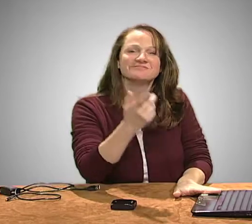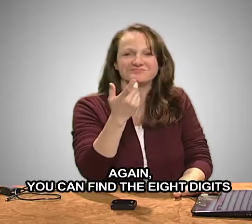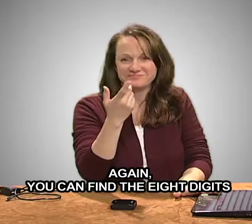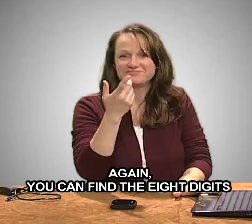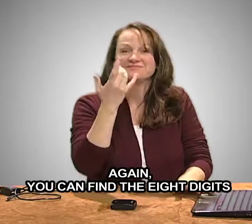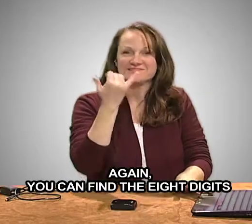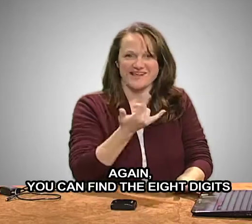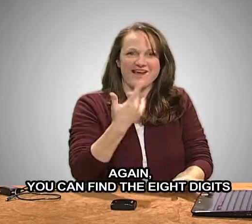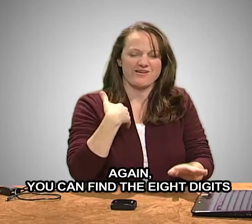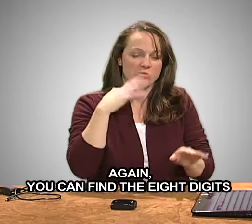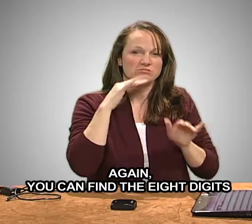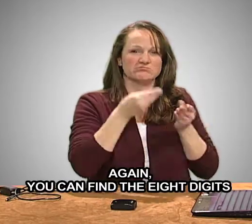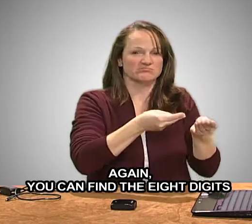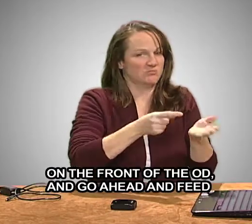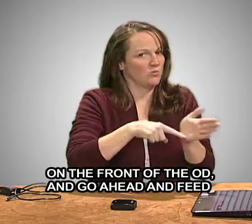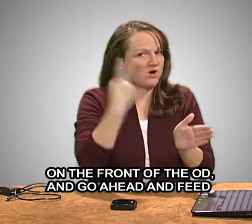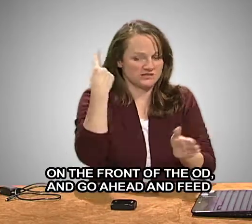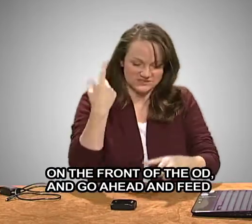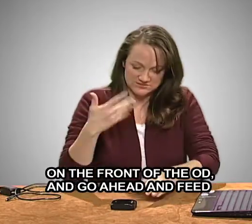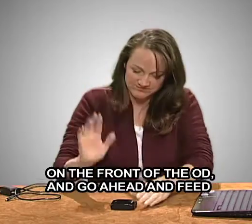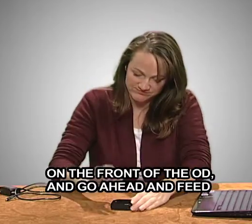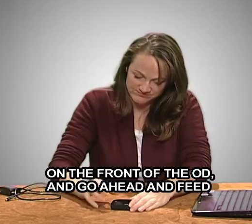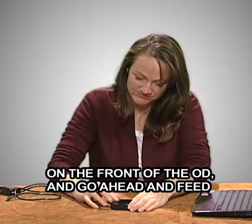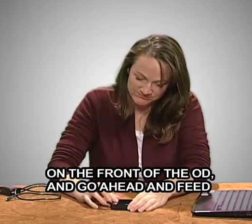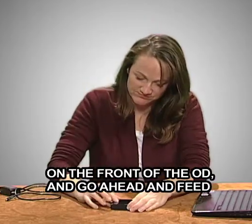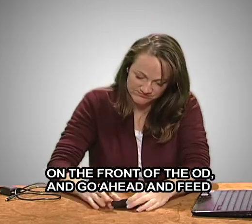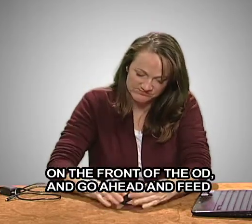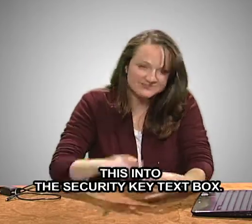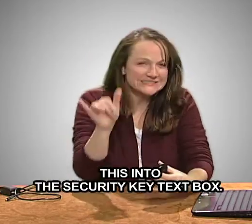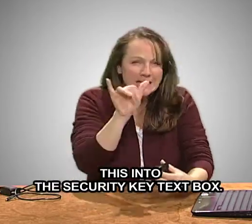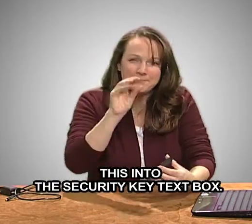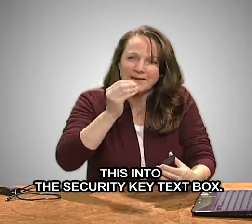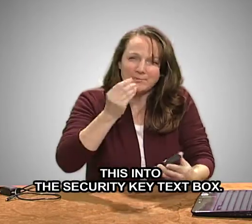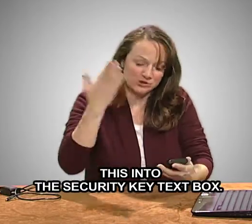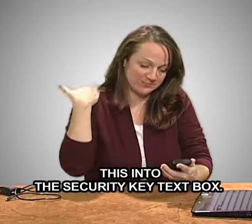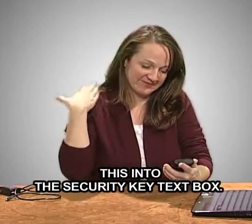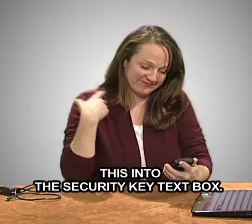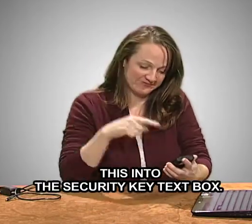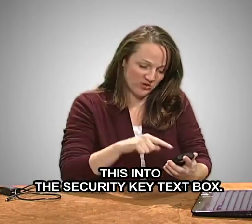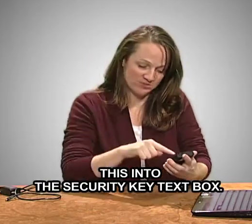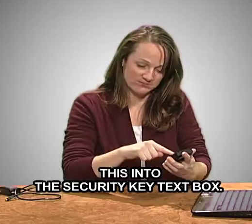Again, you can find the eight digits on the front of the OD and go ahead and feed this into the security key text box.